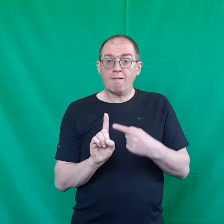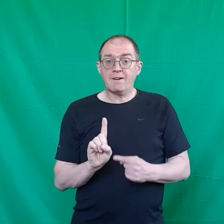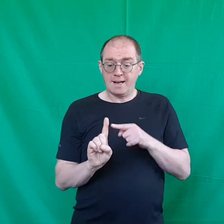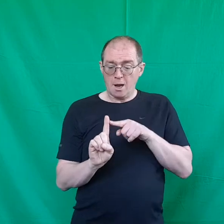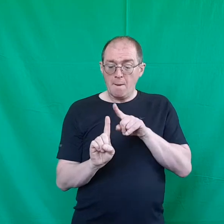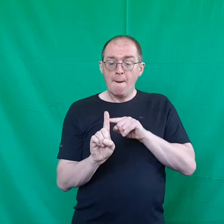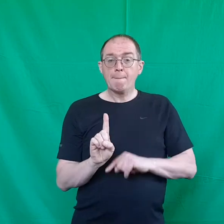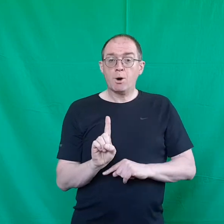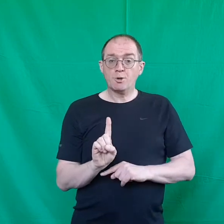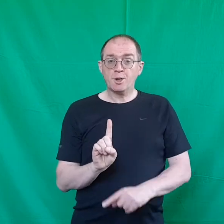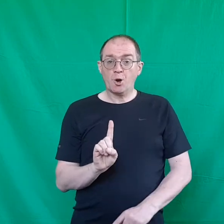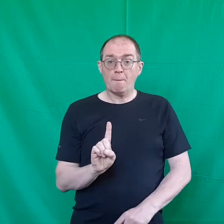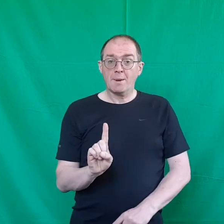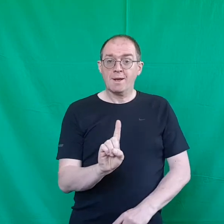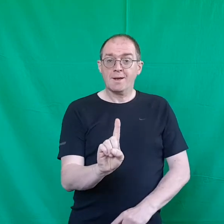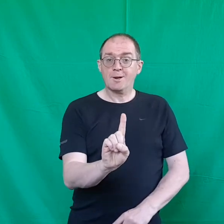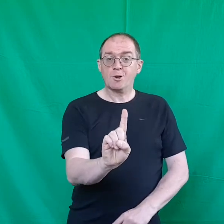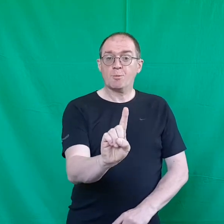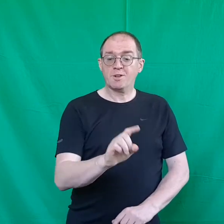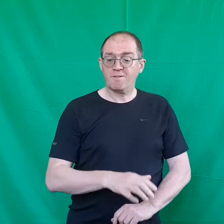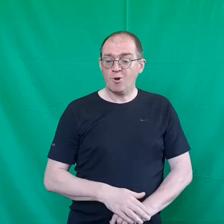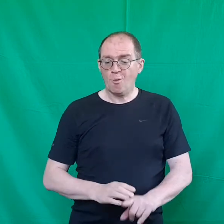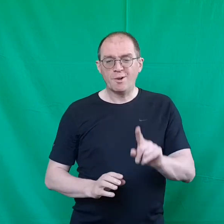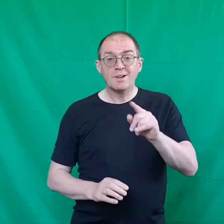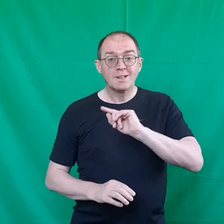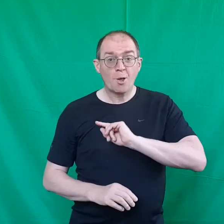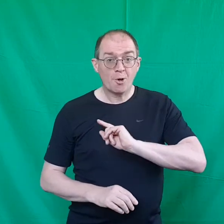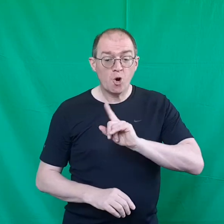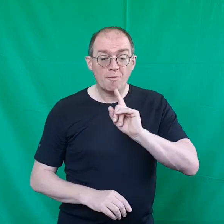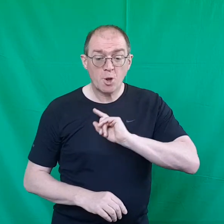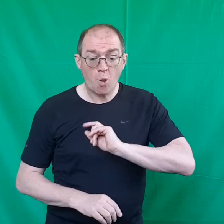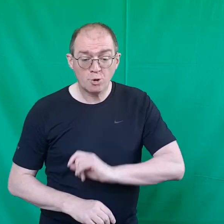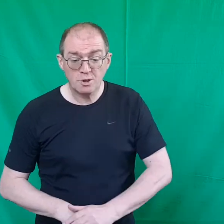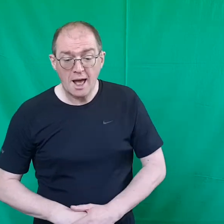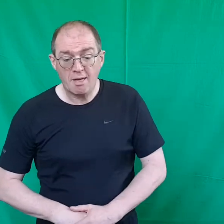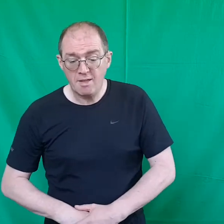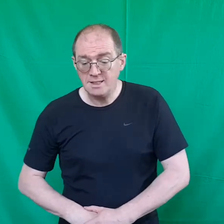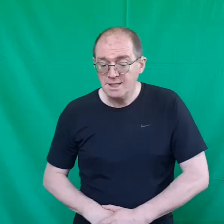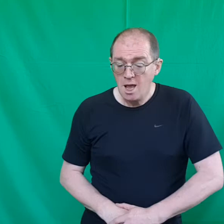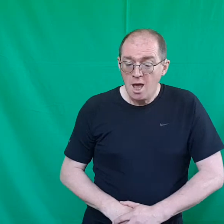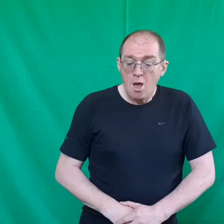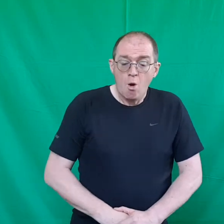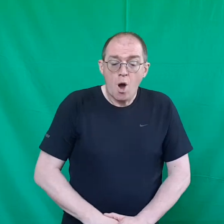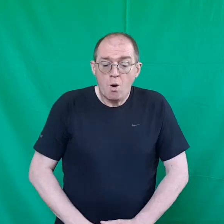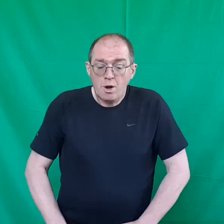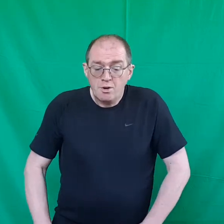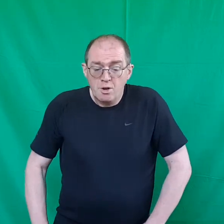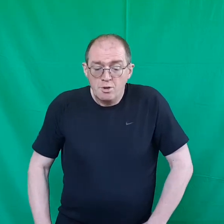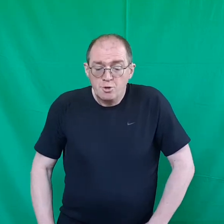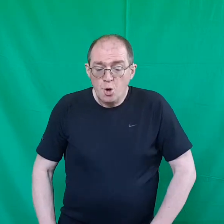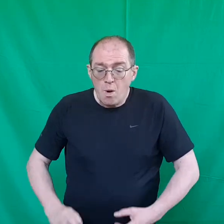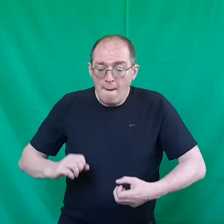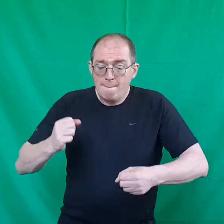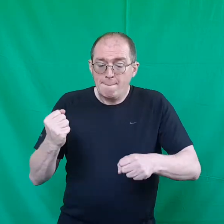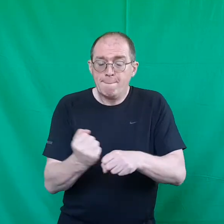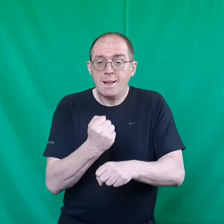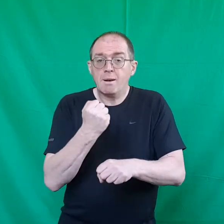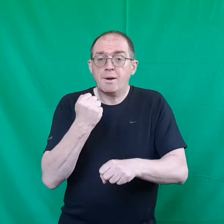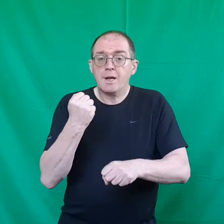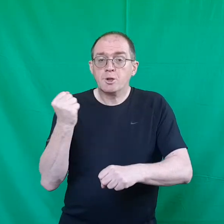finger pointing up coming forward so the corvus looks like this we're going to build us